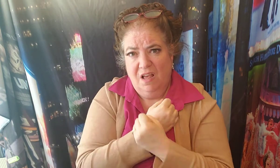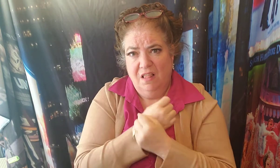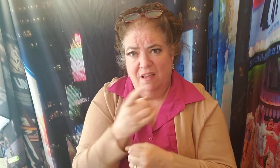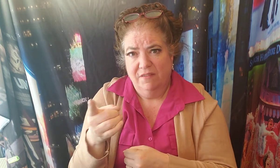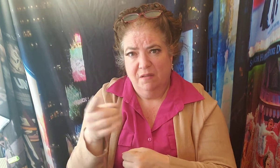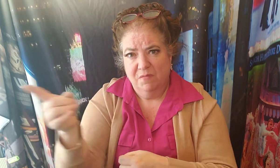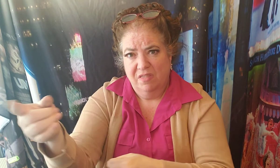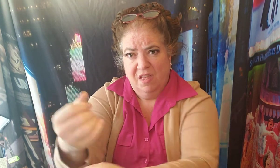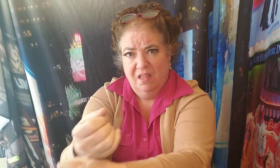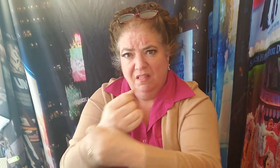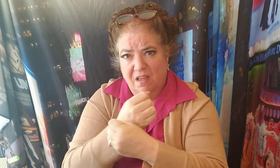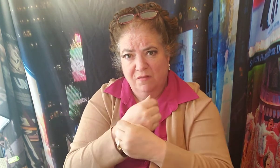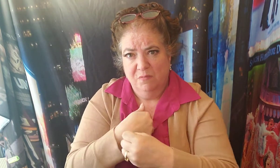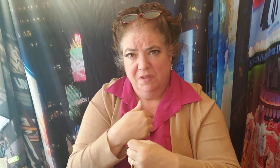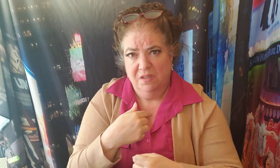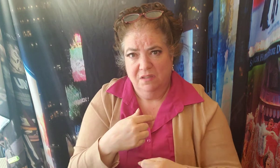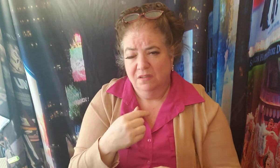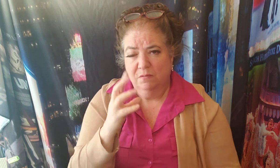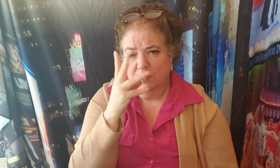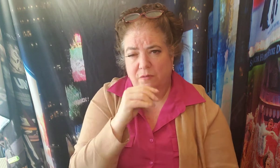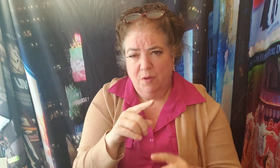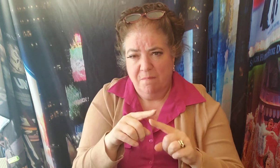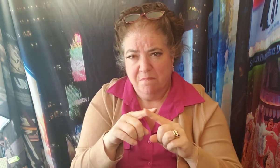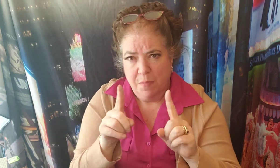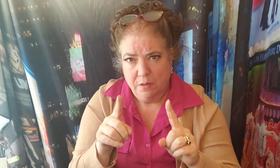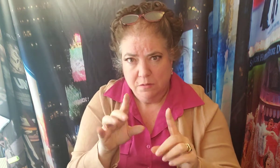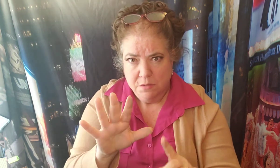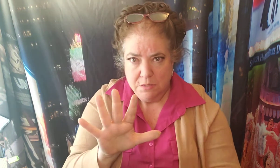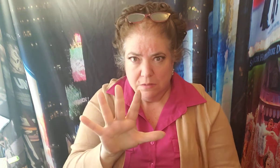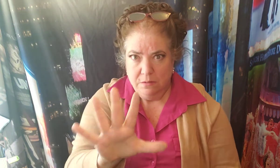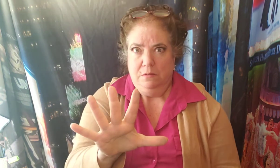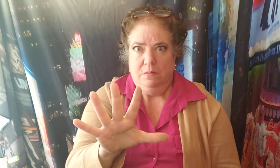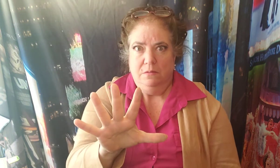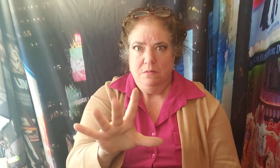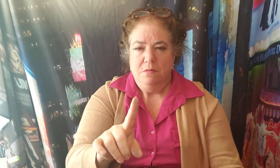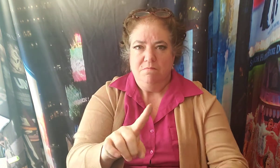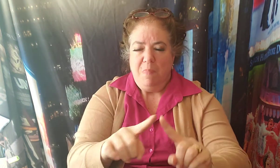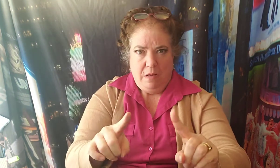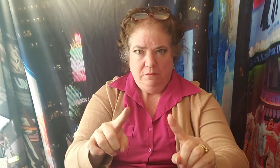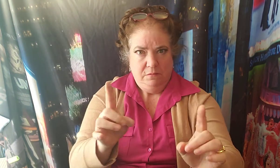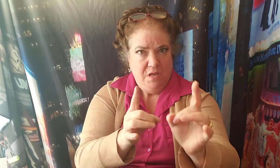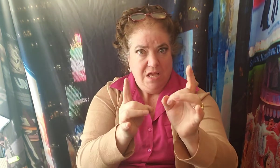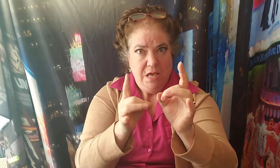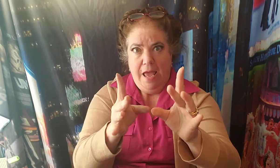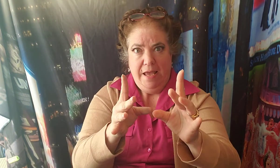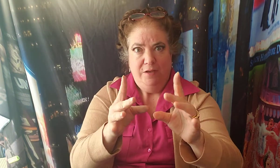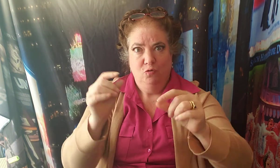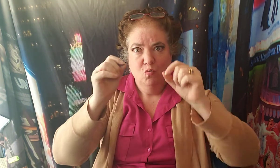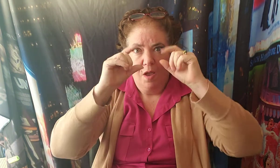very lovely But Oh, how I hate to get up In the morning